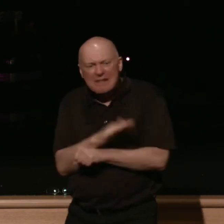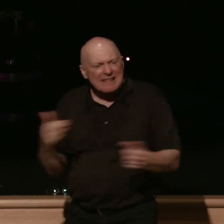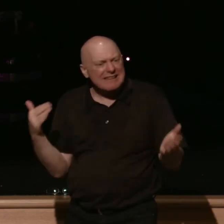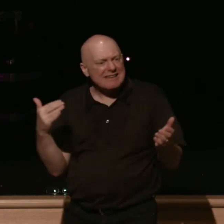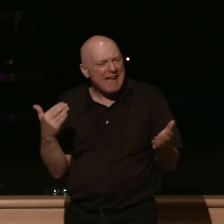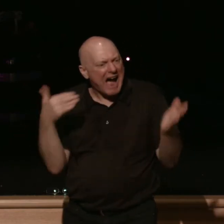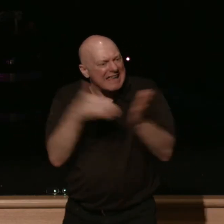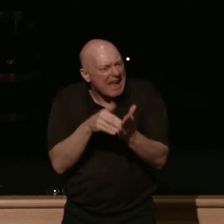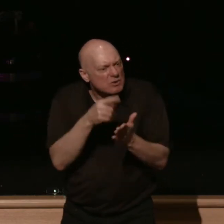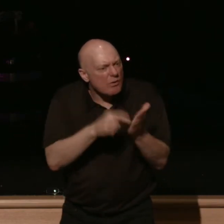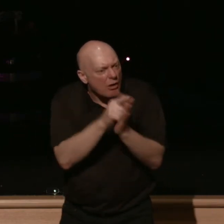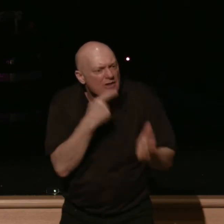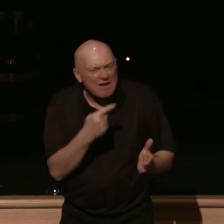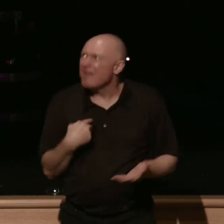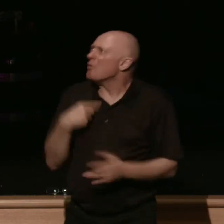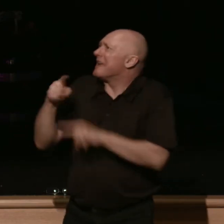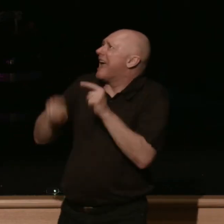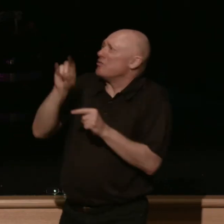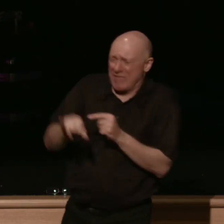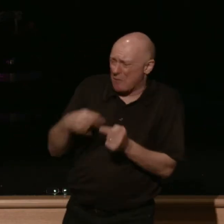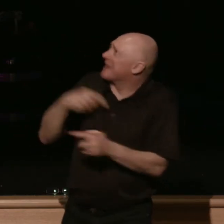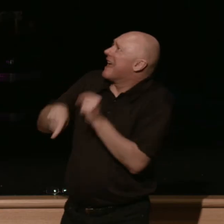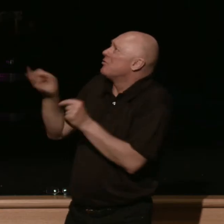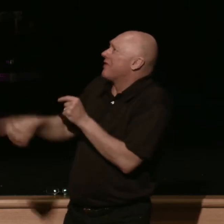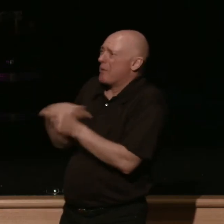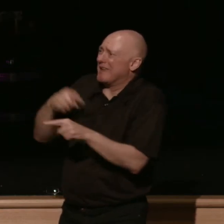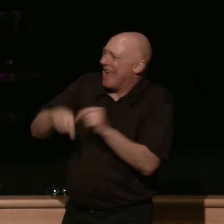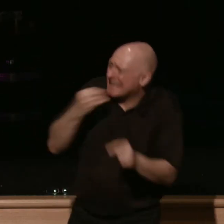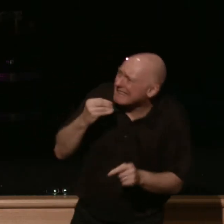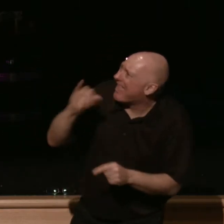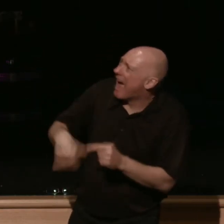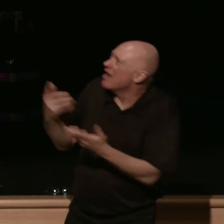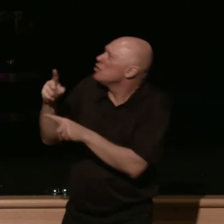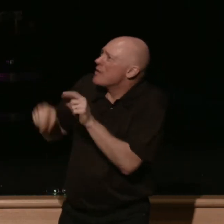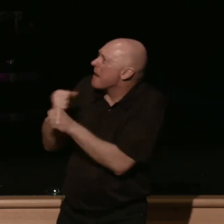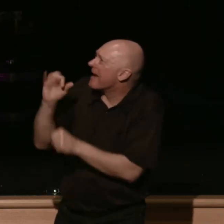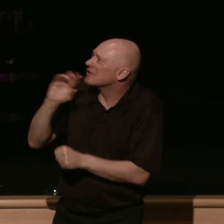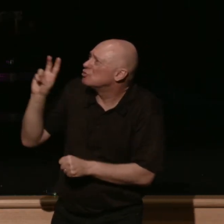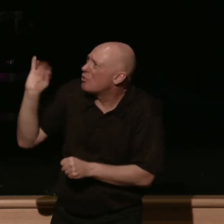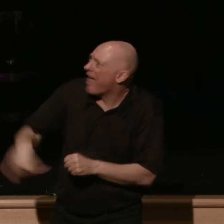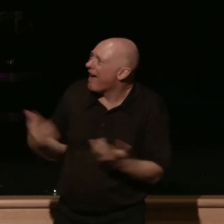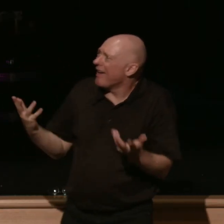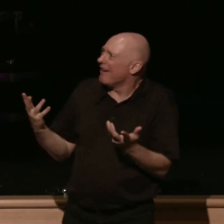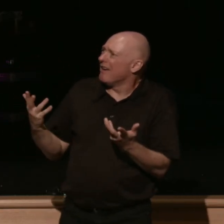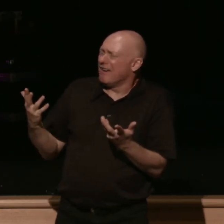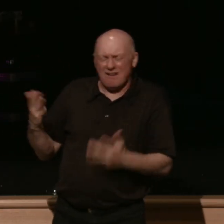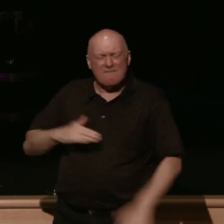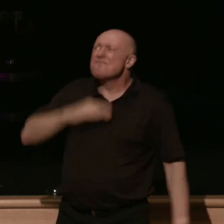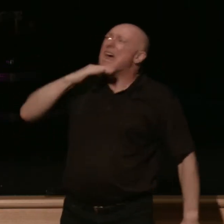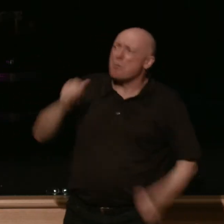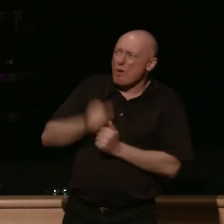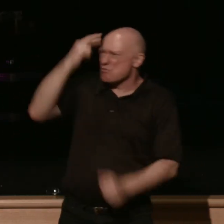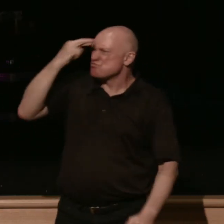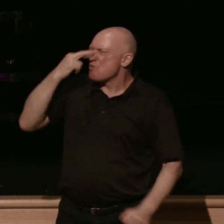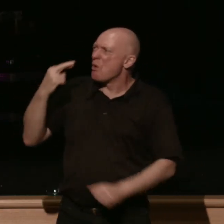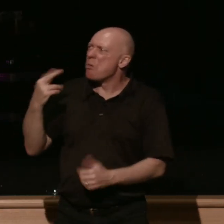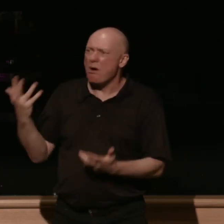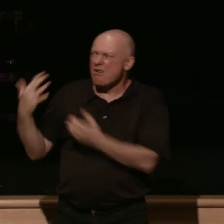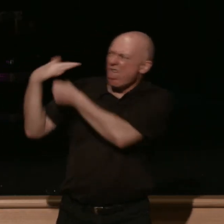law code says we can't do this we can't behave in that way we can't eat that you can't make us do this we're getting so sick of rome we want justice